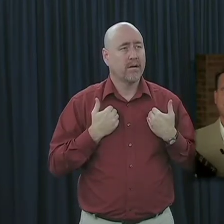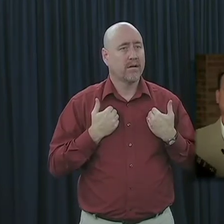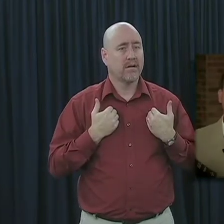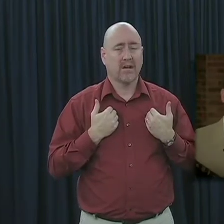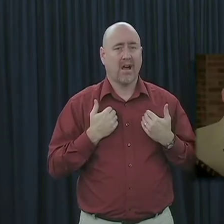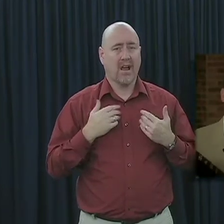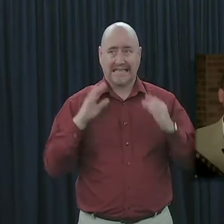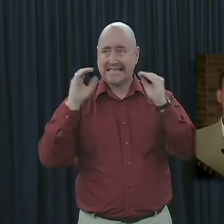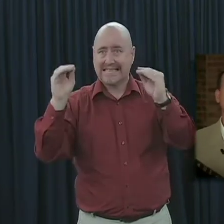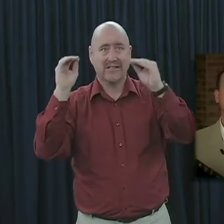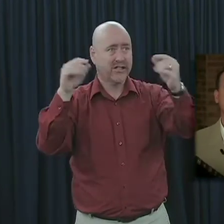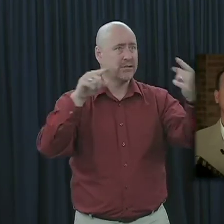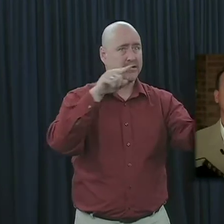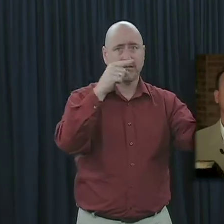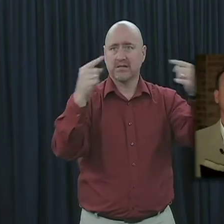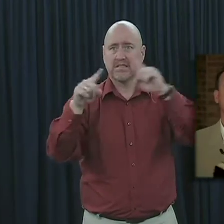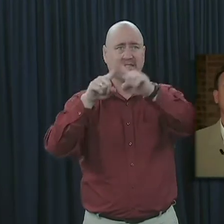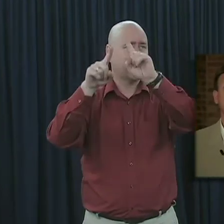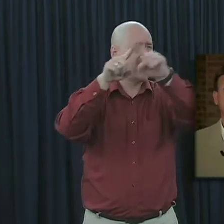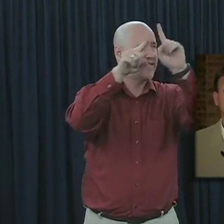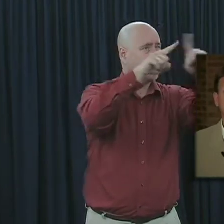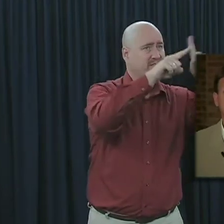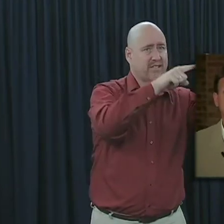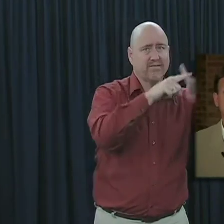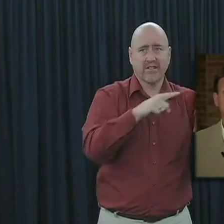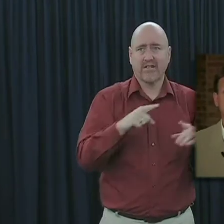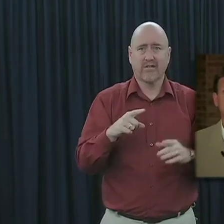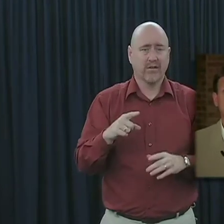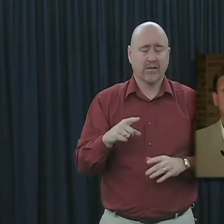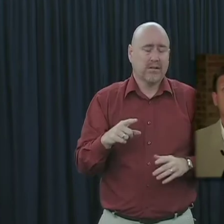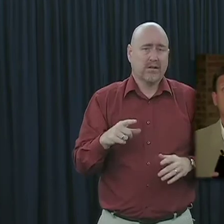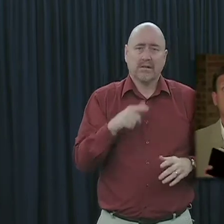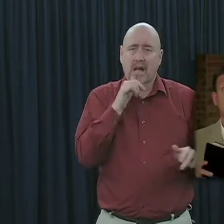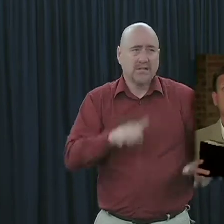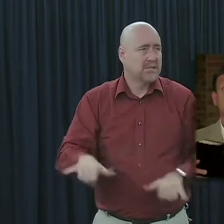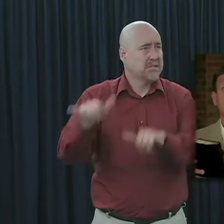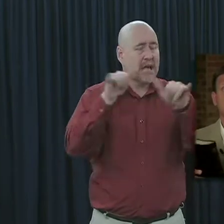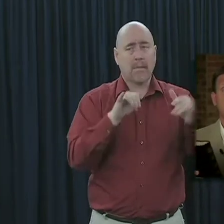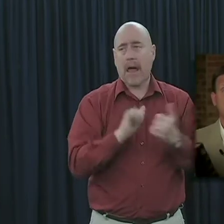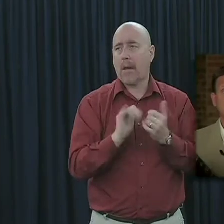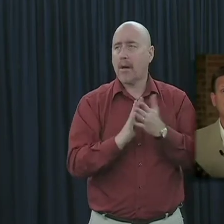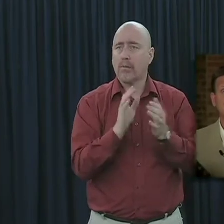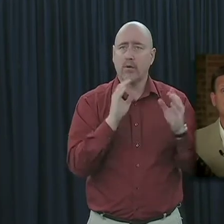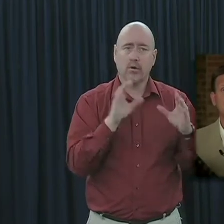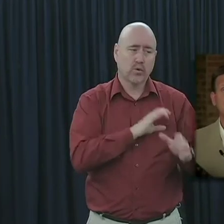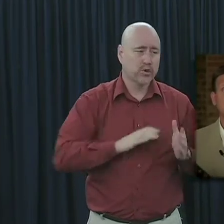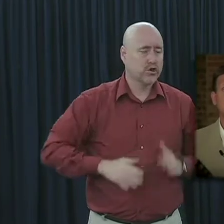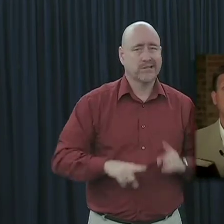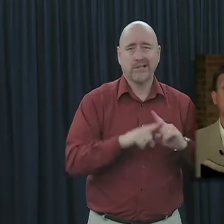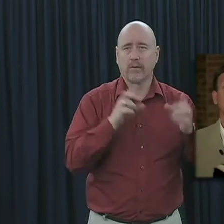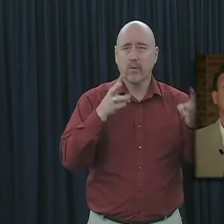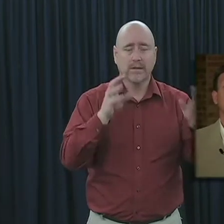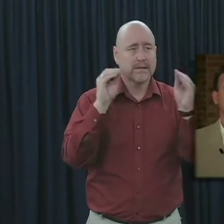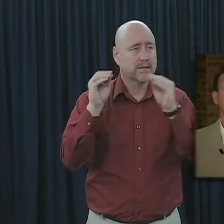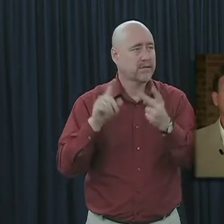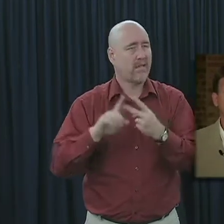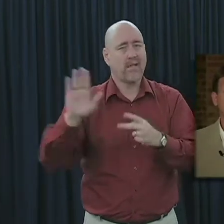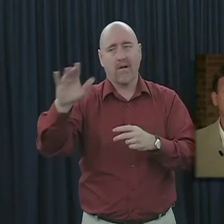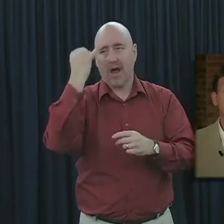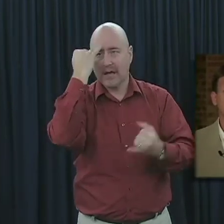teach differing ideas about how to become a Christian. They have different ideas and beliefs about moral